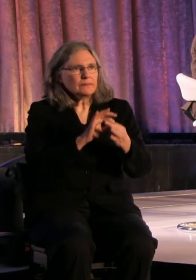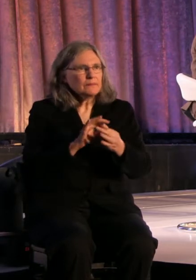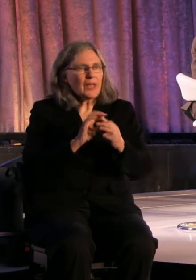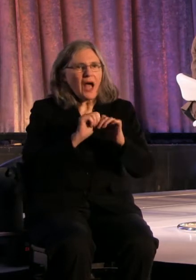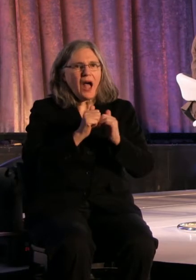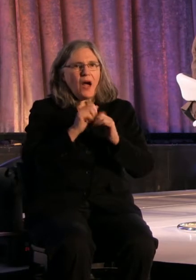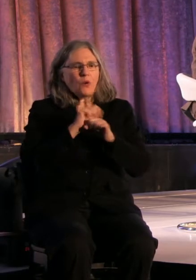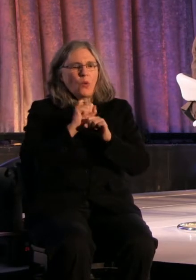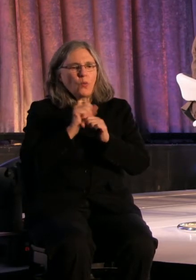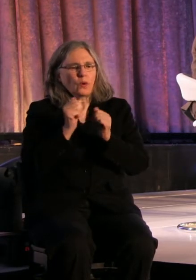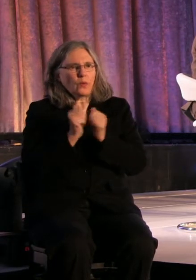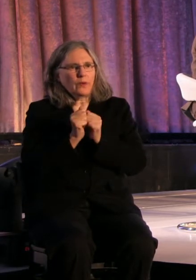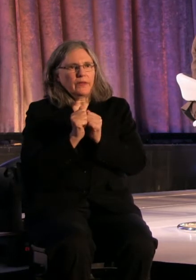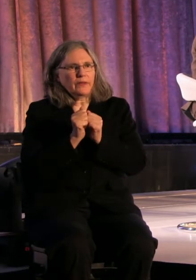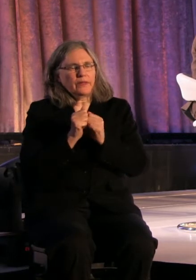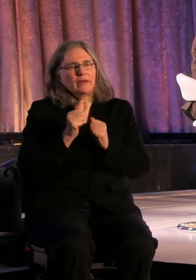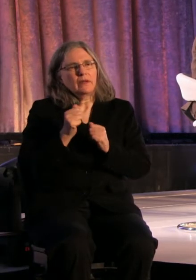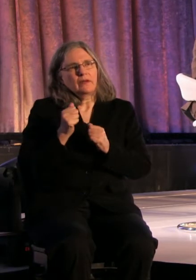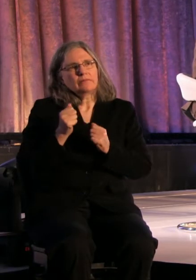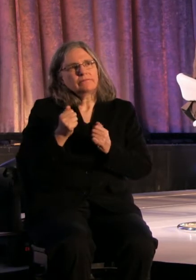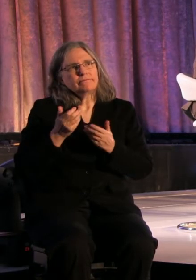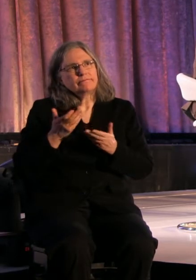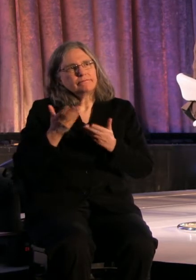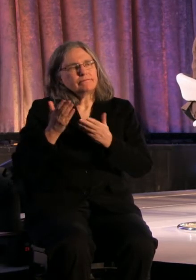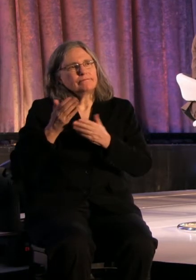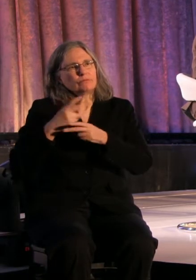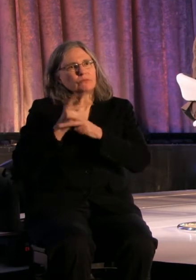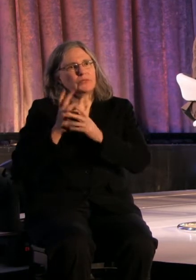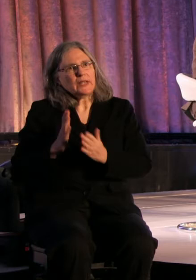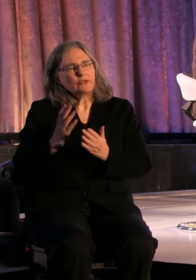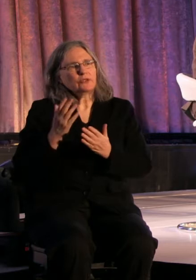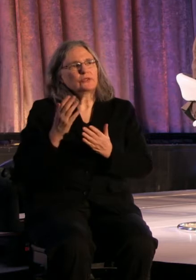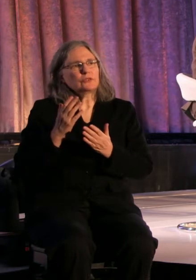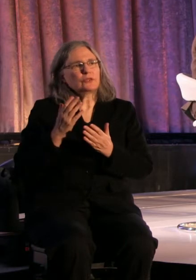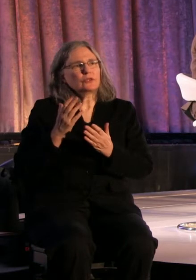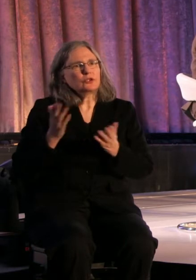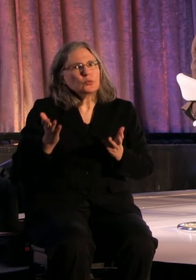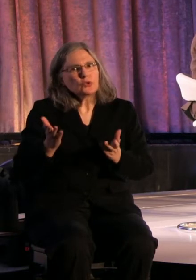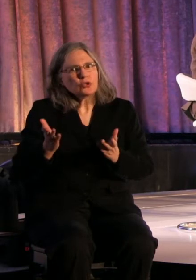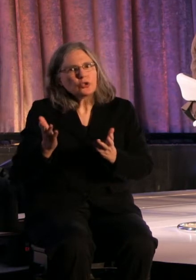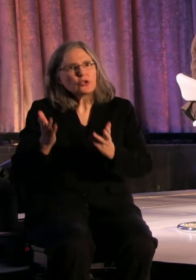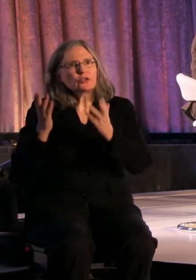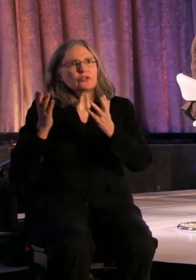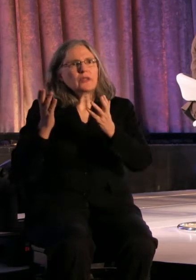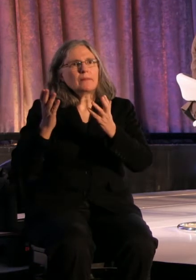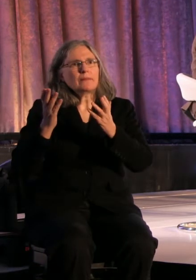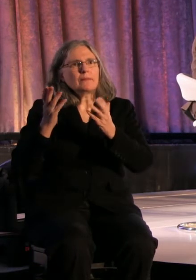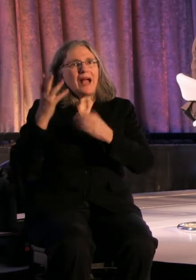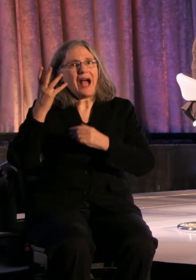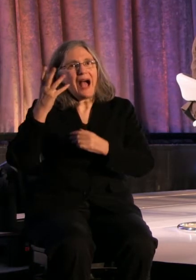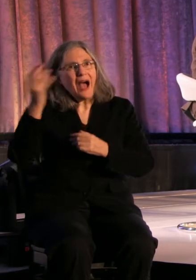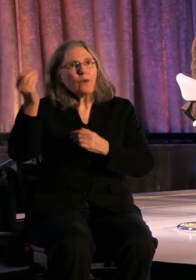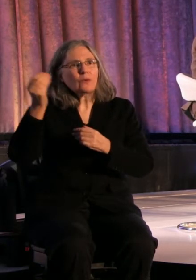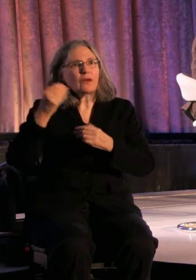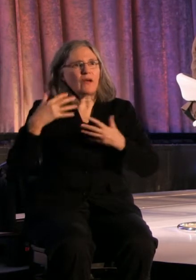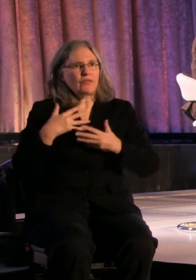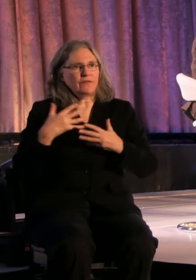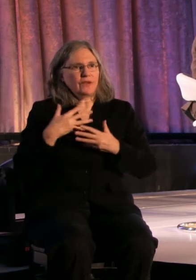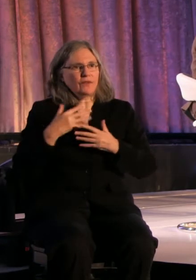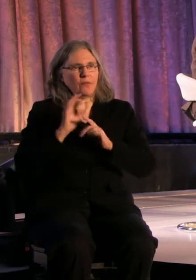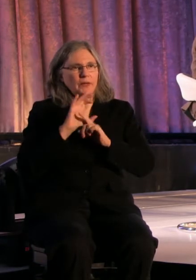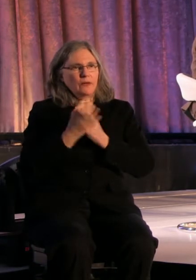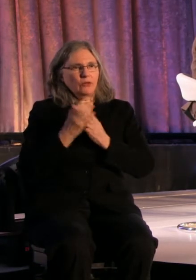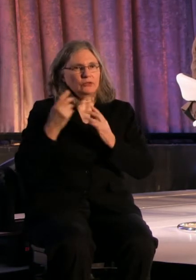presenters to urge them or nudge them out of the fear of being culturally